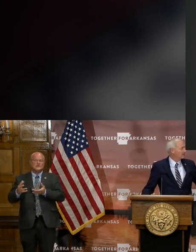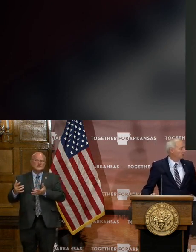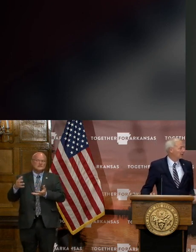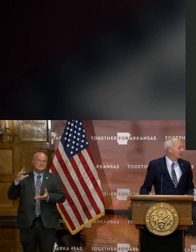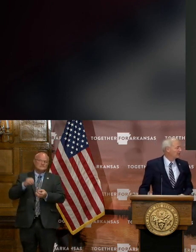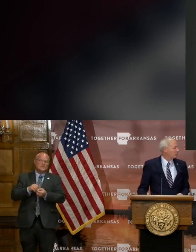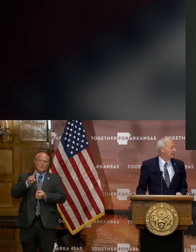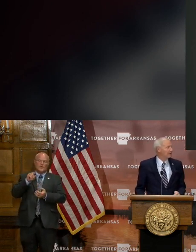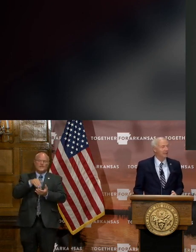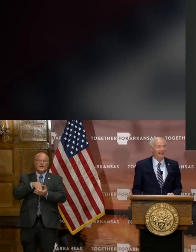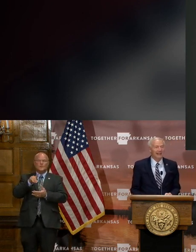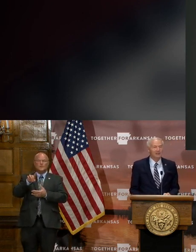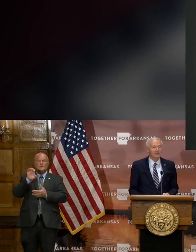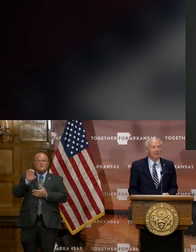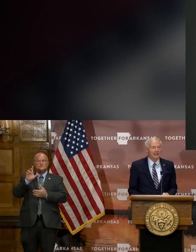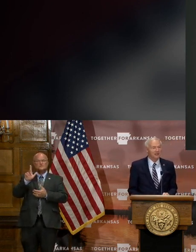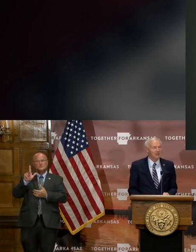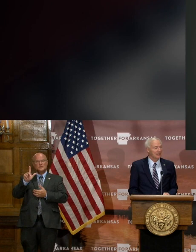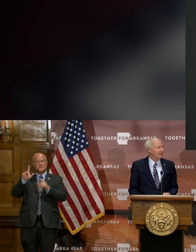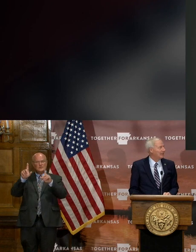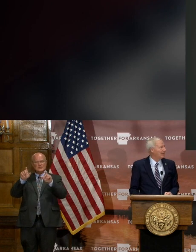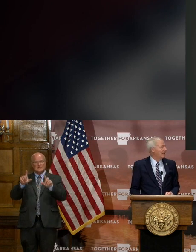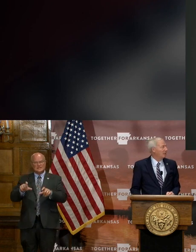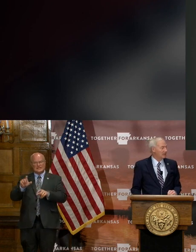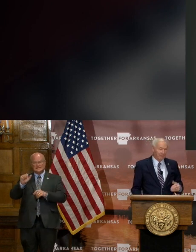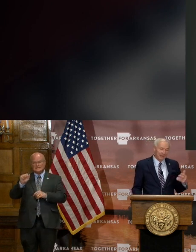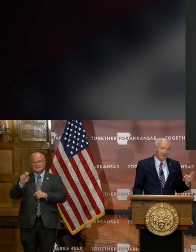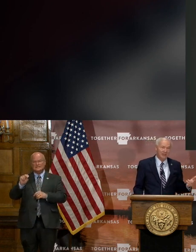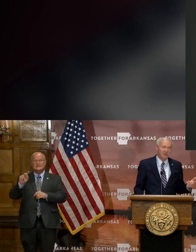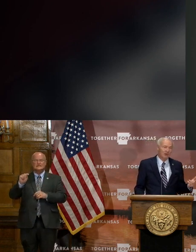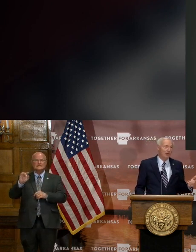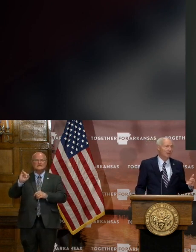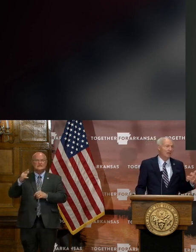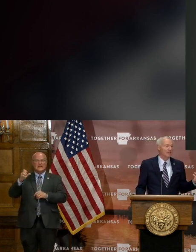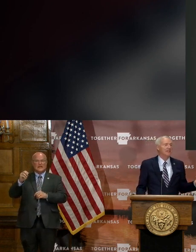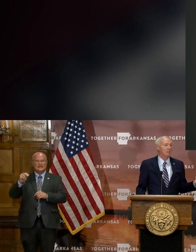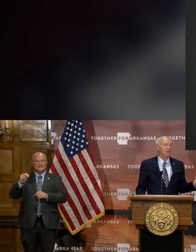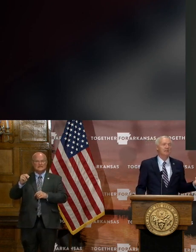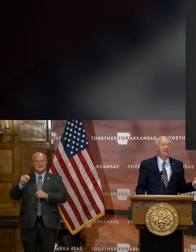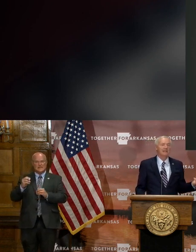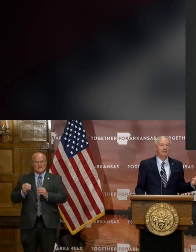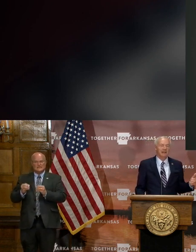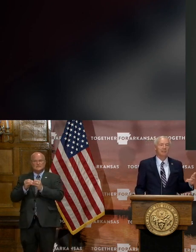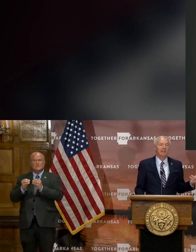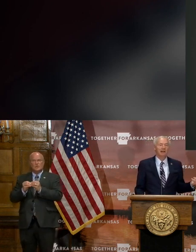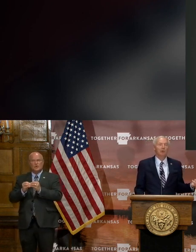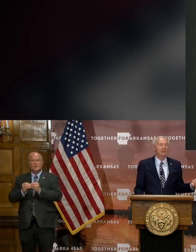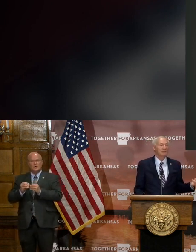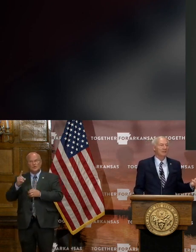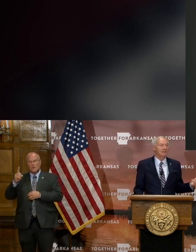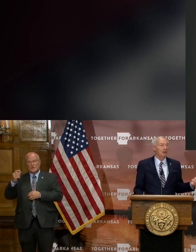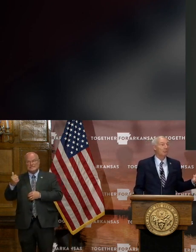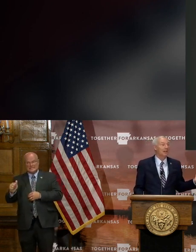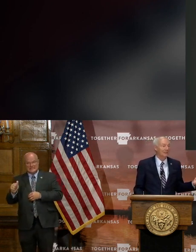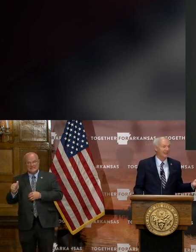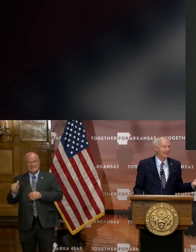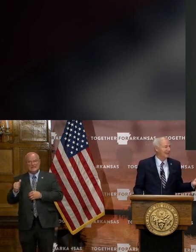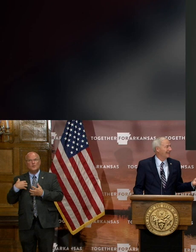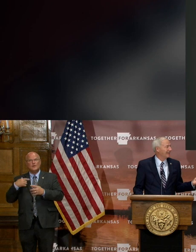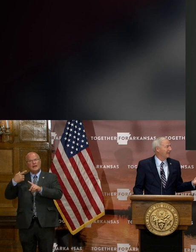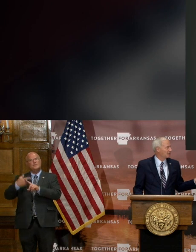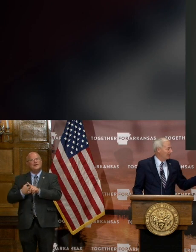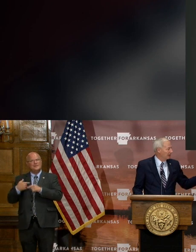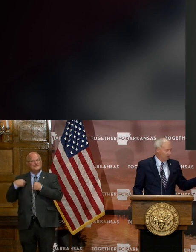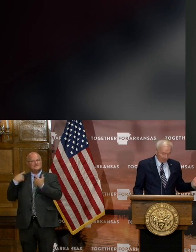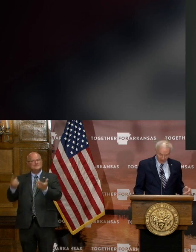of 1123 antigen tests, which means it is growing because that's one tenth of how many I want all month.